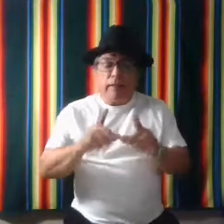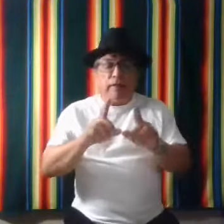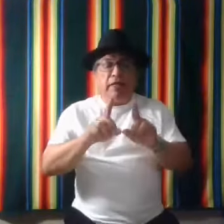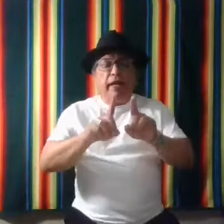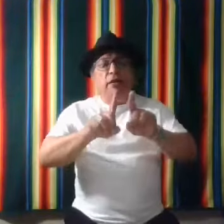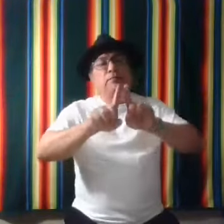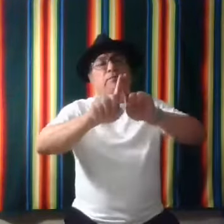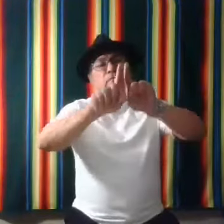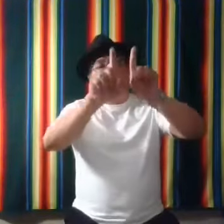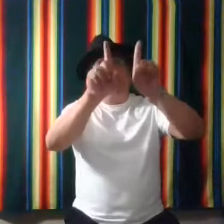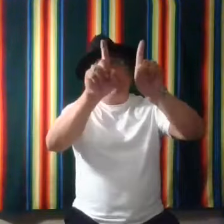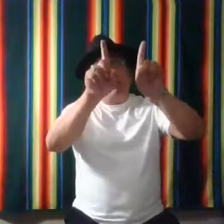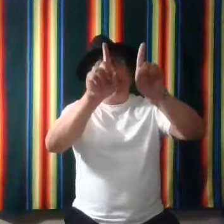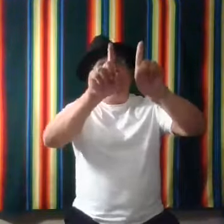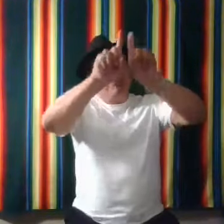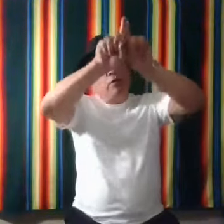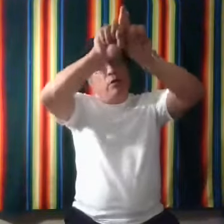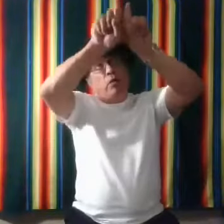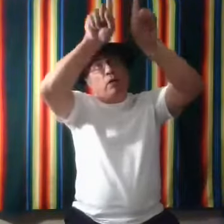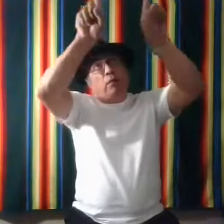Day. Index finger. up.